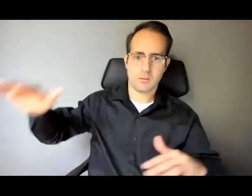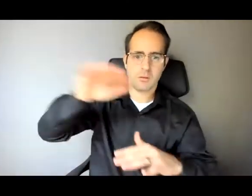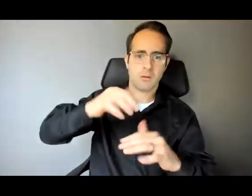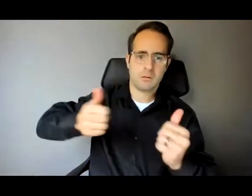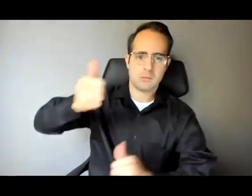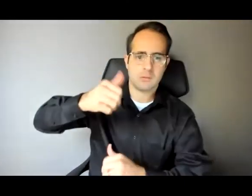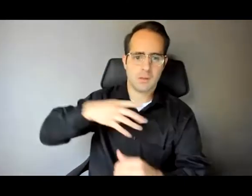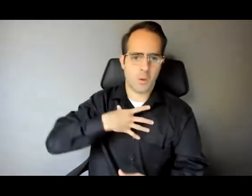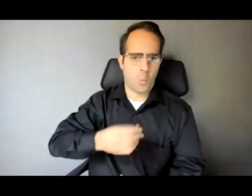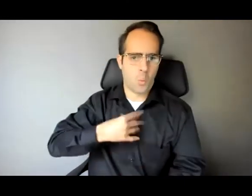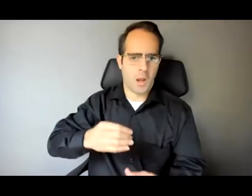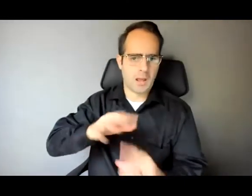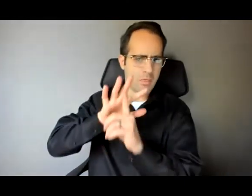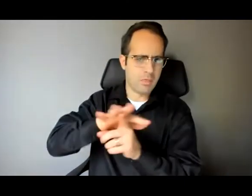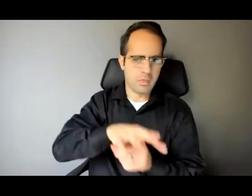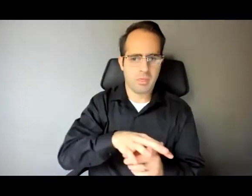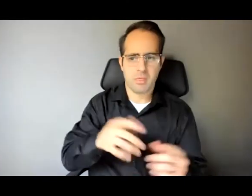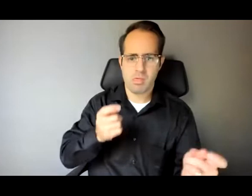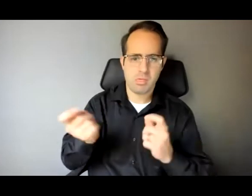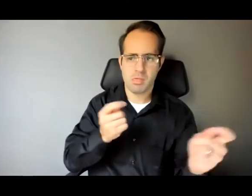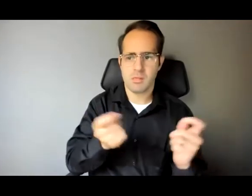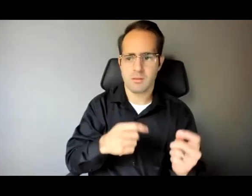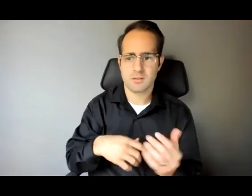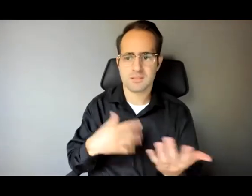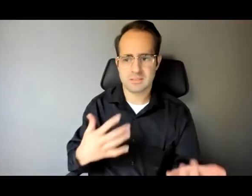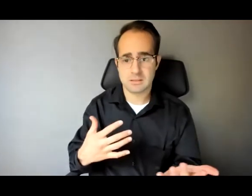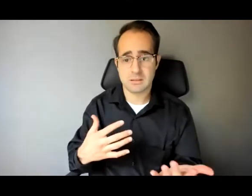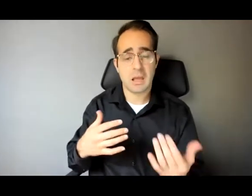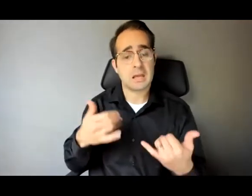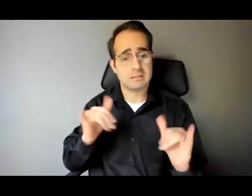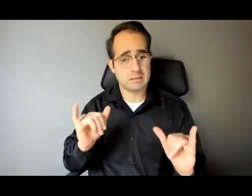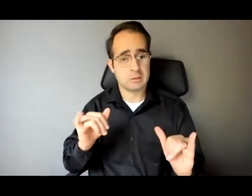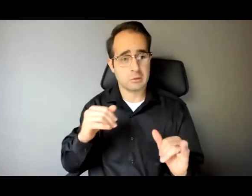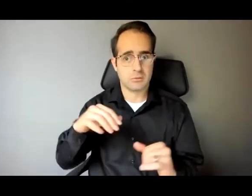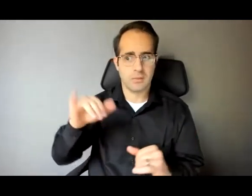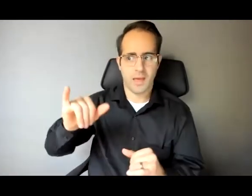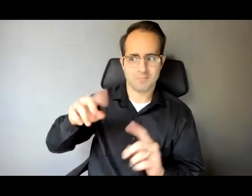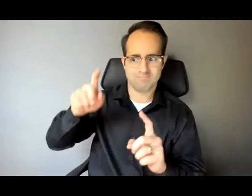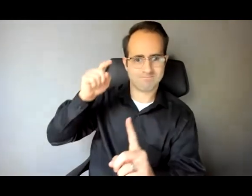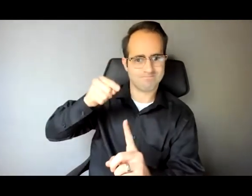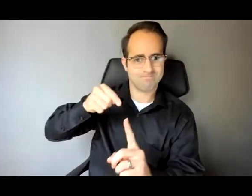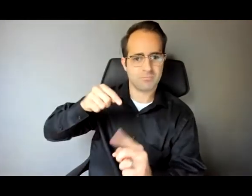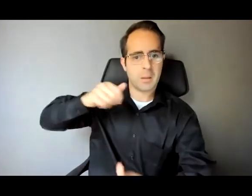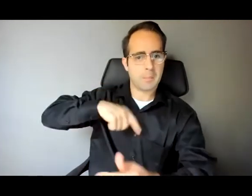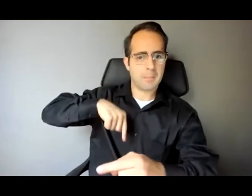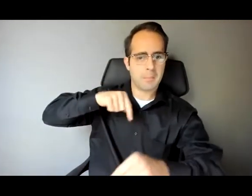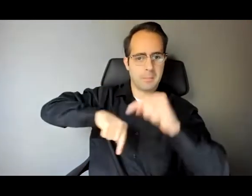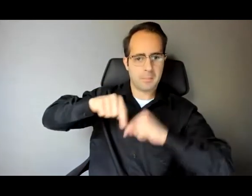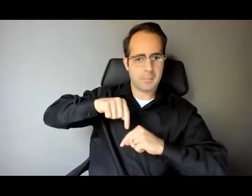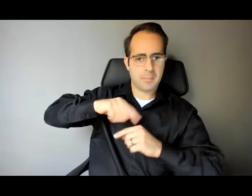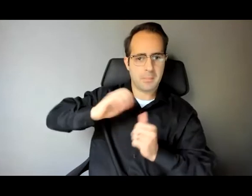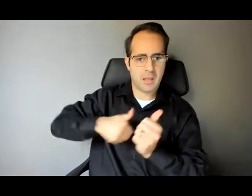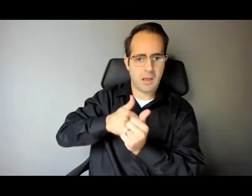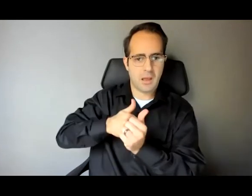manifest in different ways now continues to have an influence on those systems, right? So powerful. So I'm glad